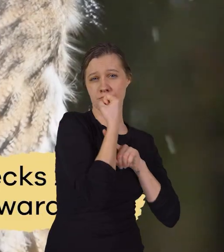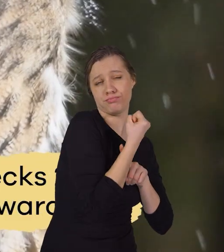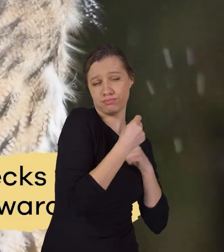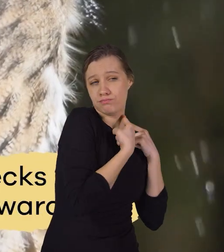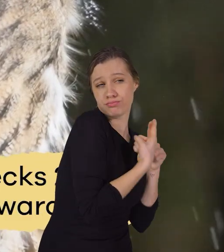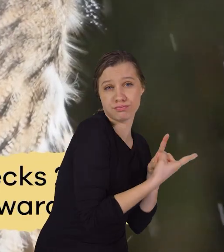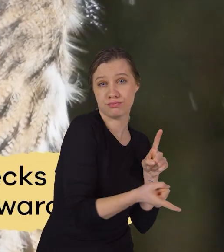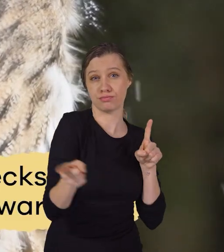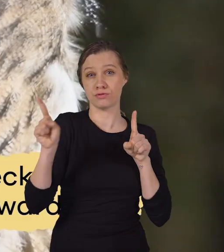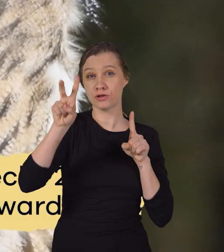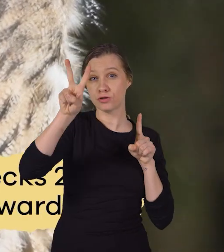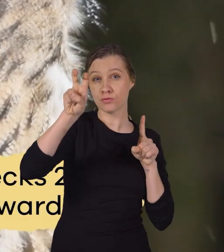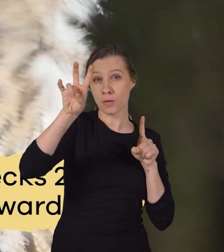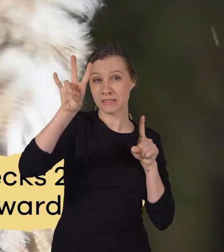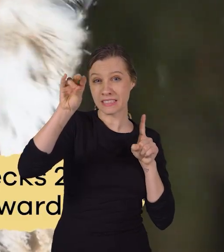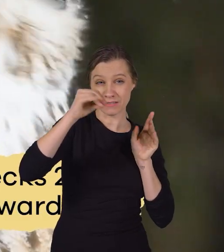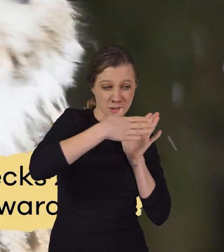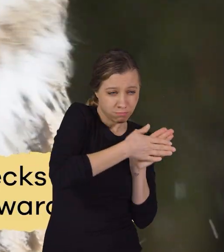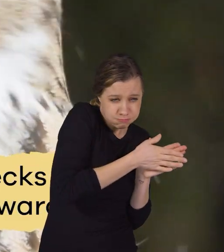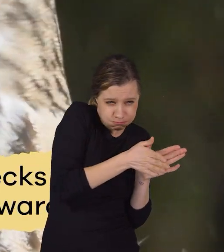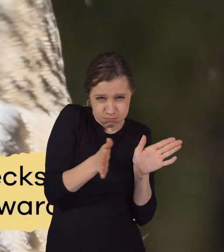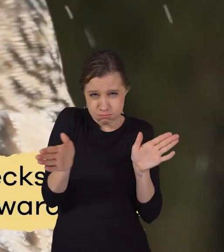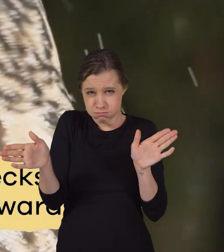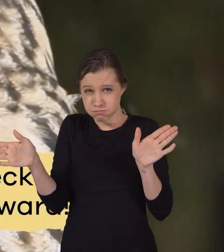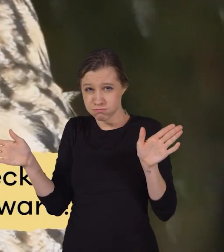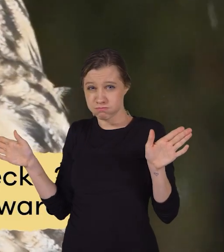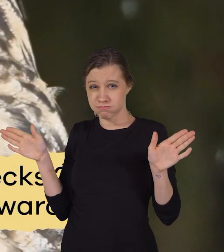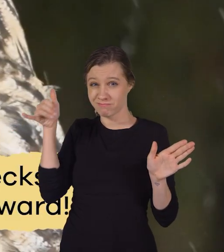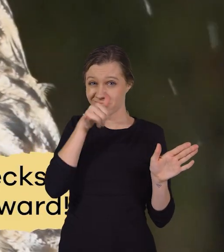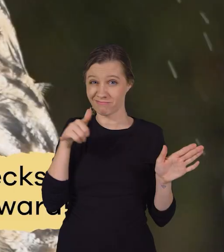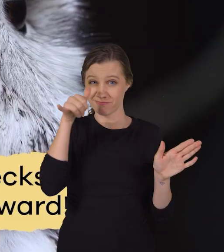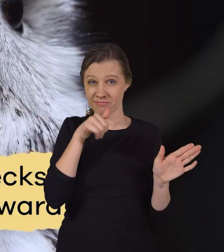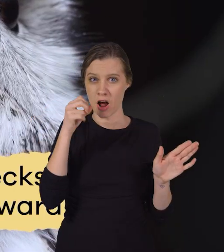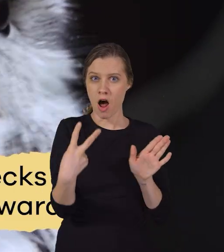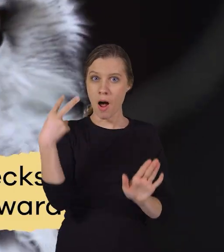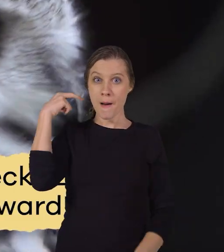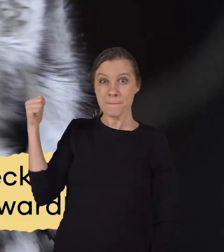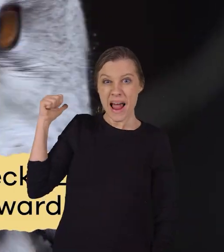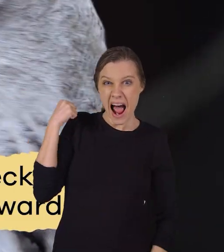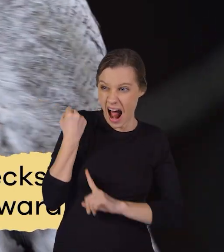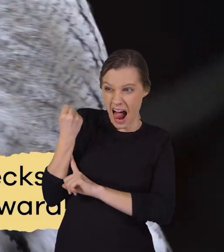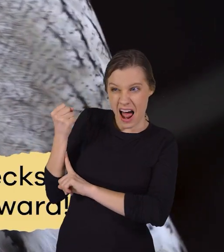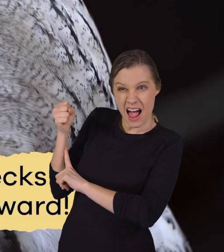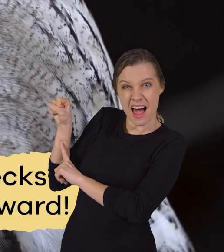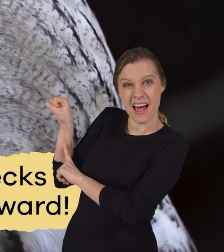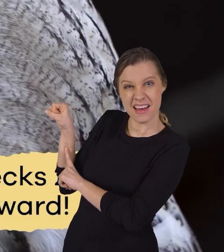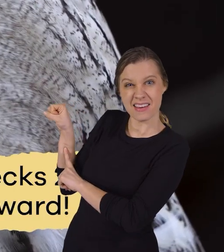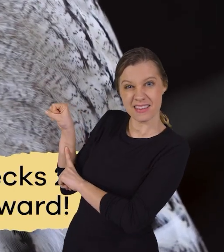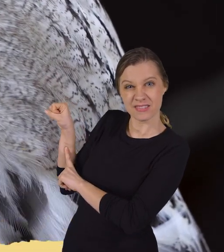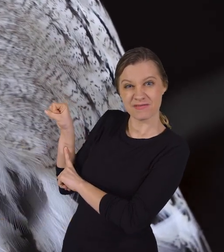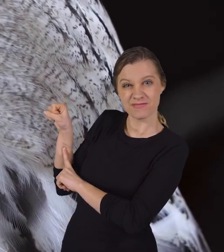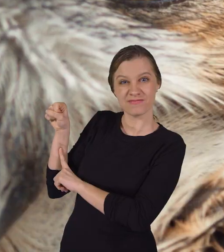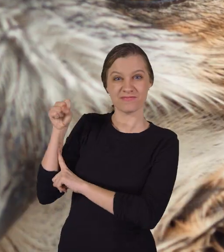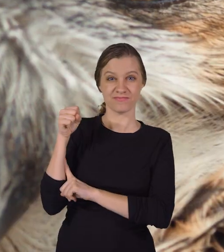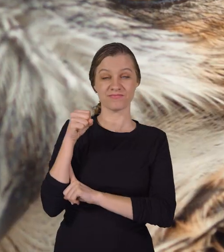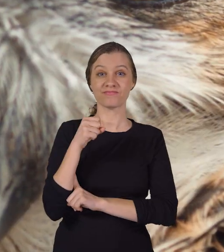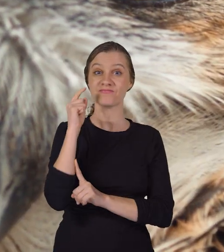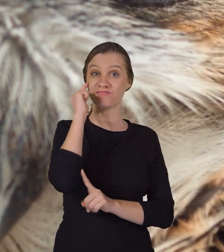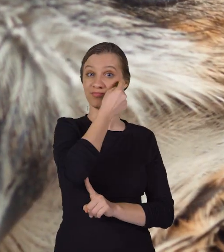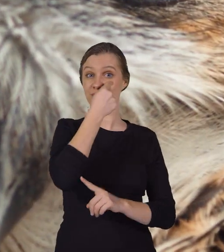rotate their necks 270 degrees to look directly backward. And the eyes